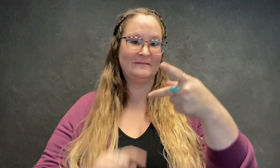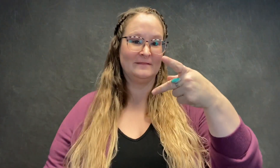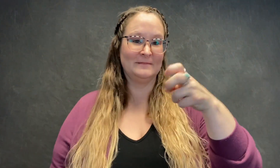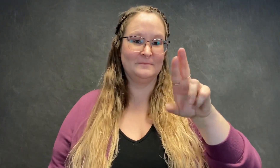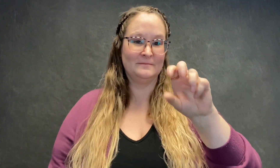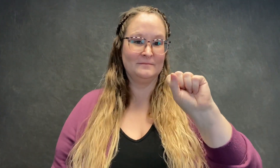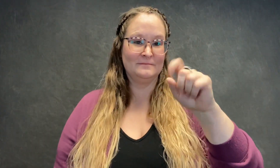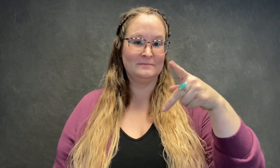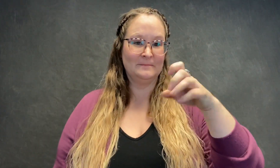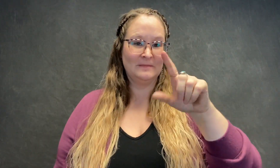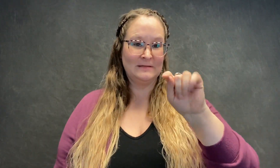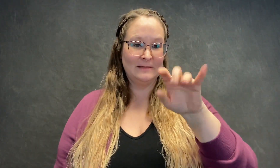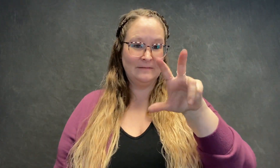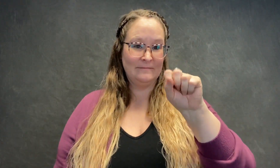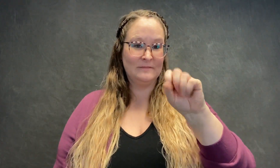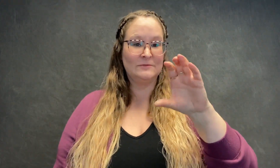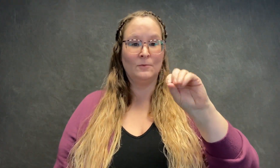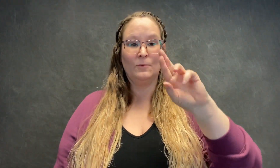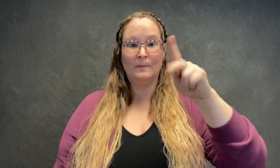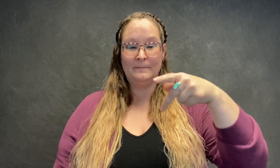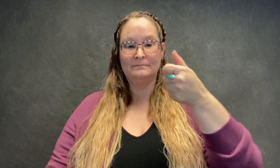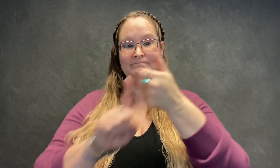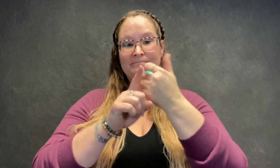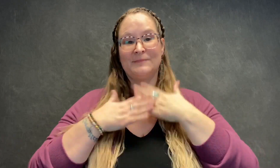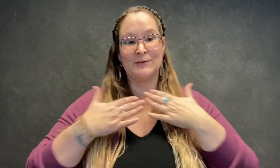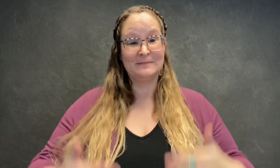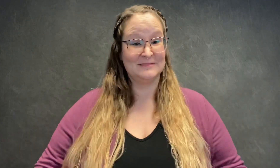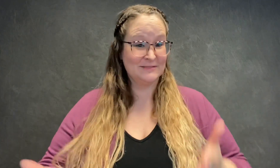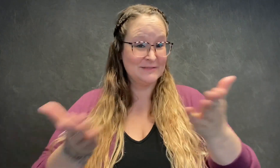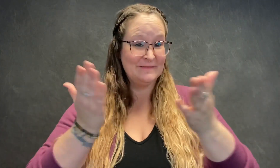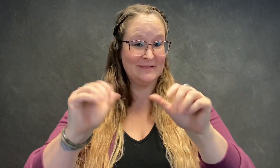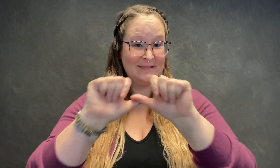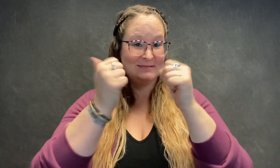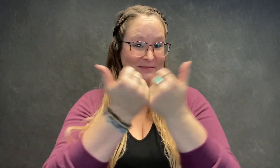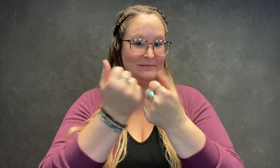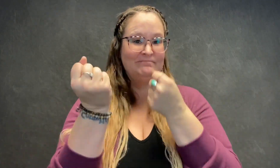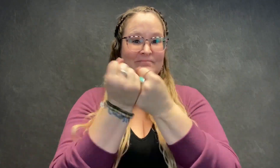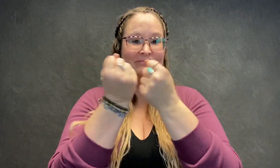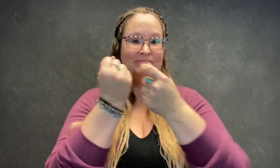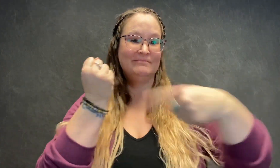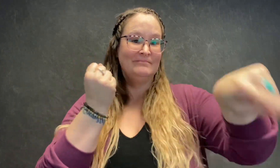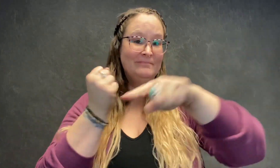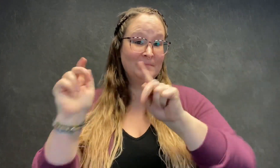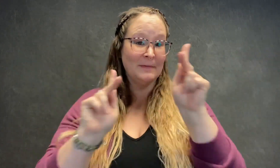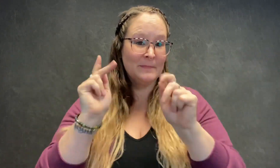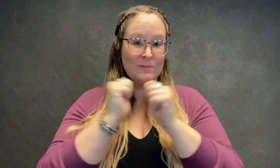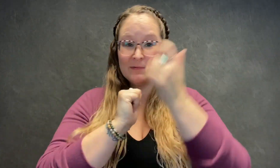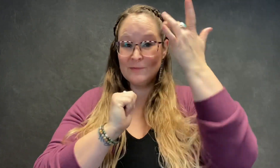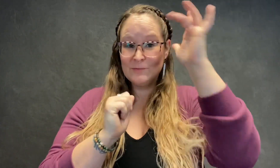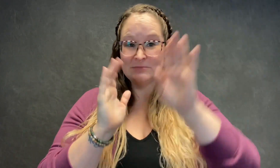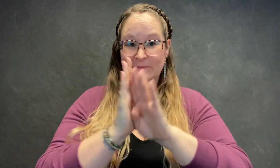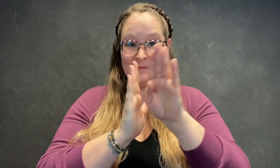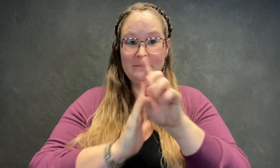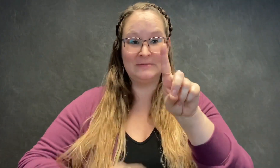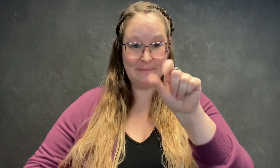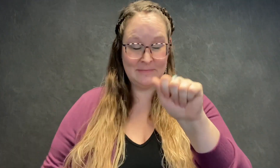Perspectives Corporation is a human service agency supporting individuals with developmental disabilities. We have a